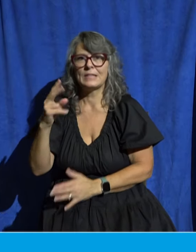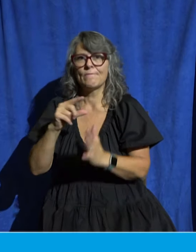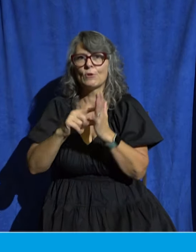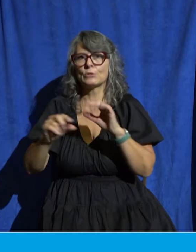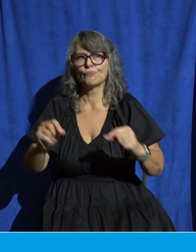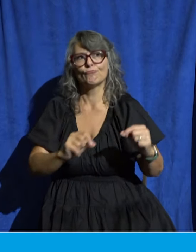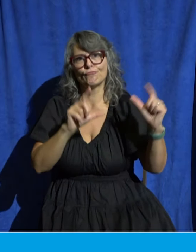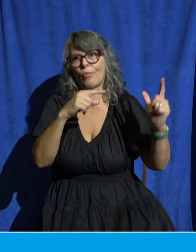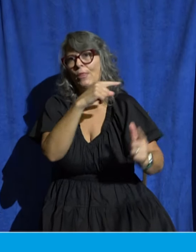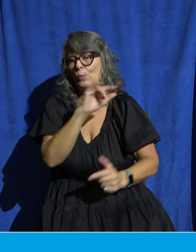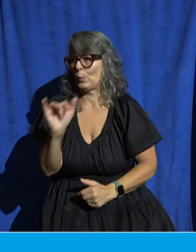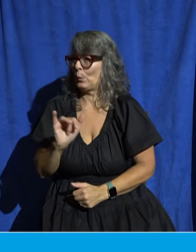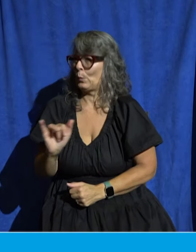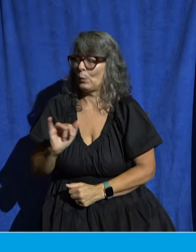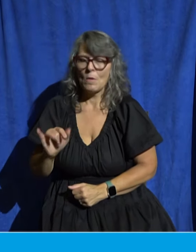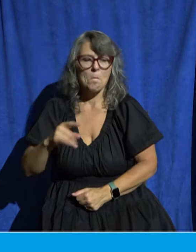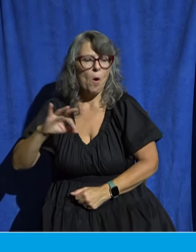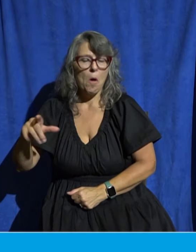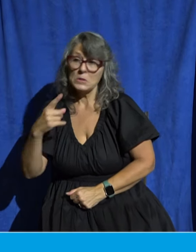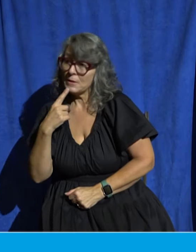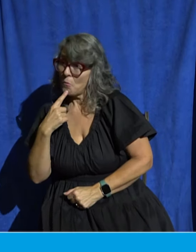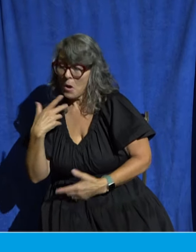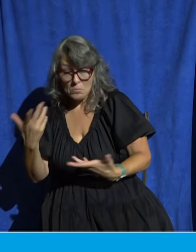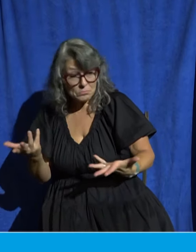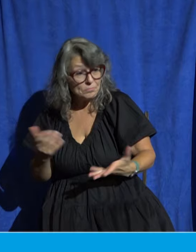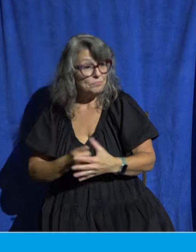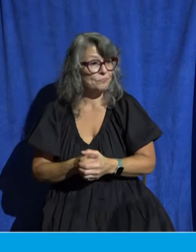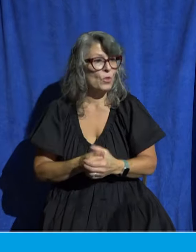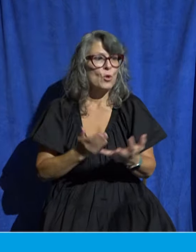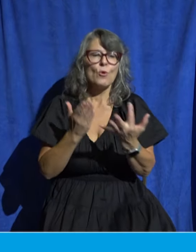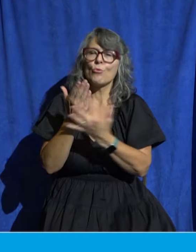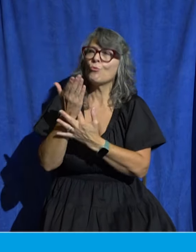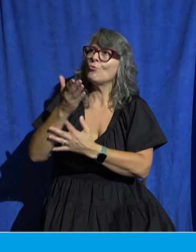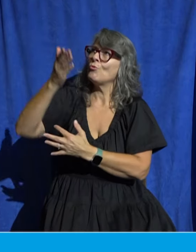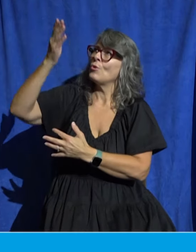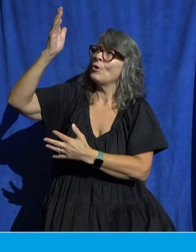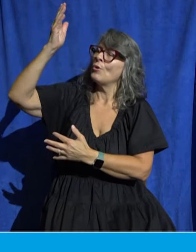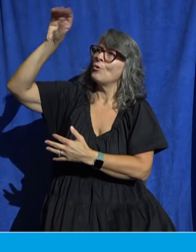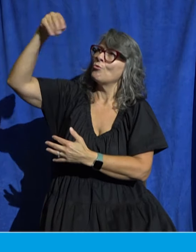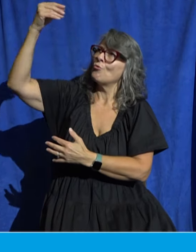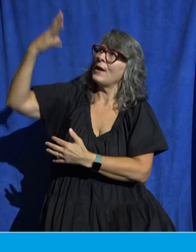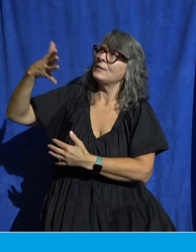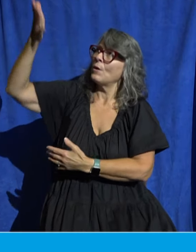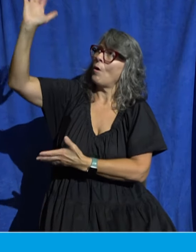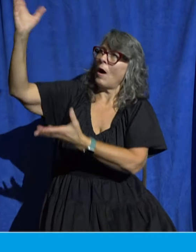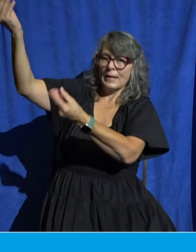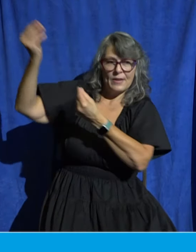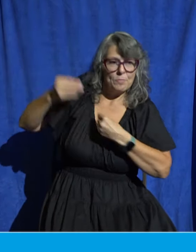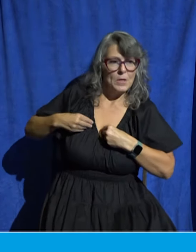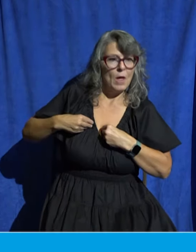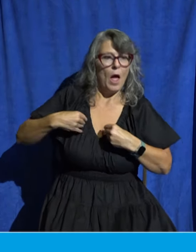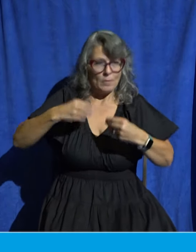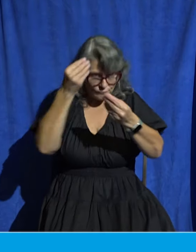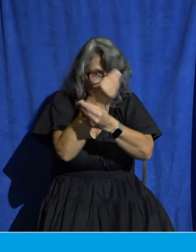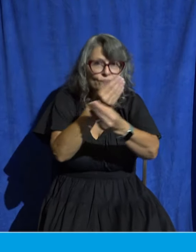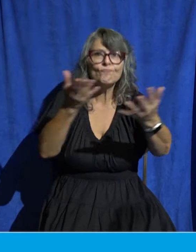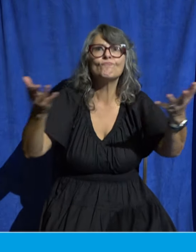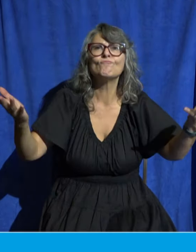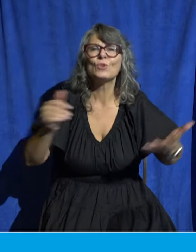Paul says this, for by the grace given to me, I say to everyone among you not to think of himself more